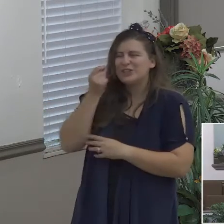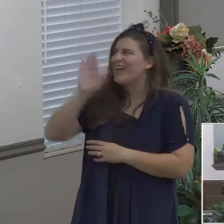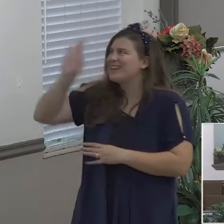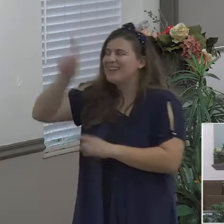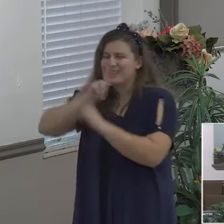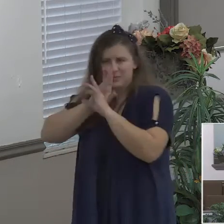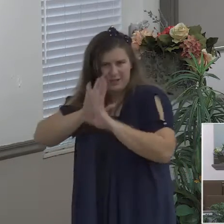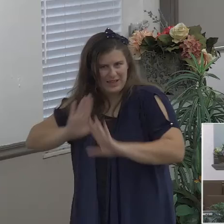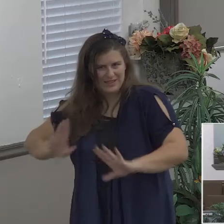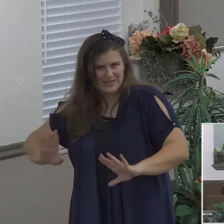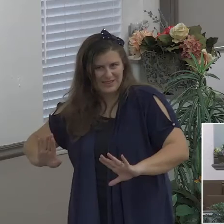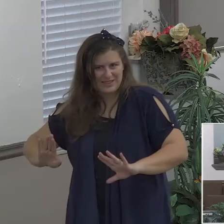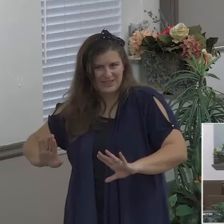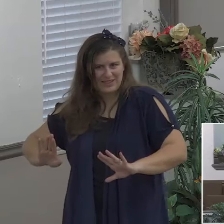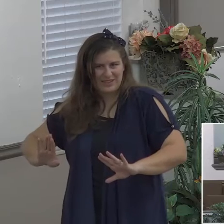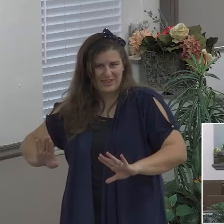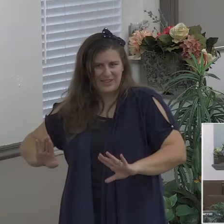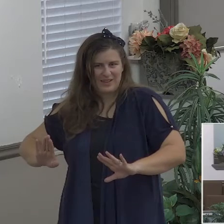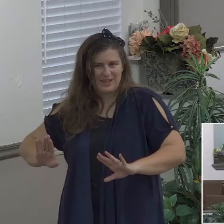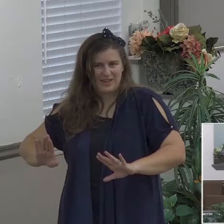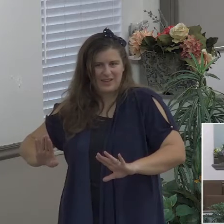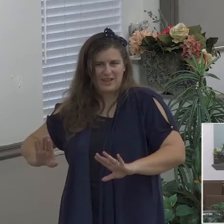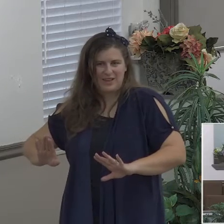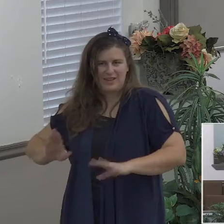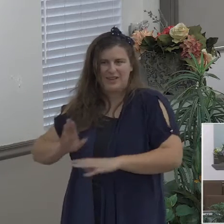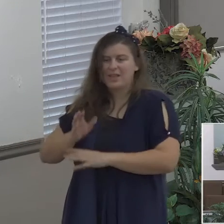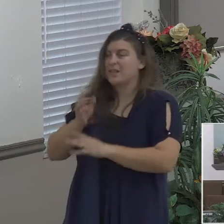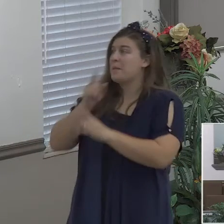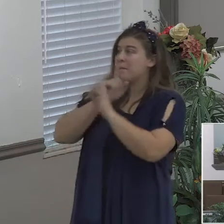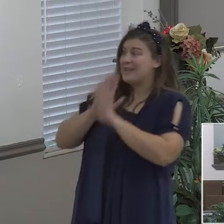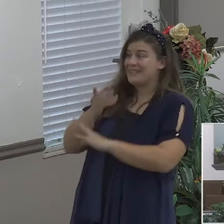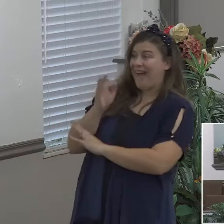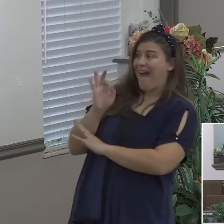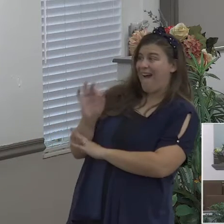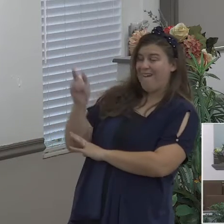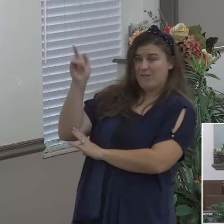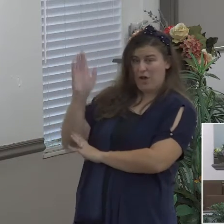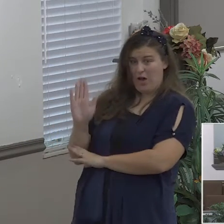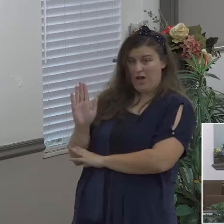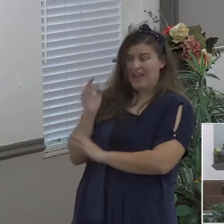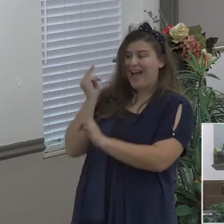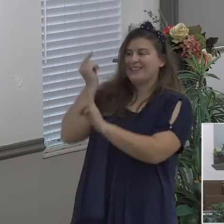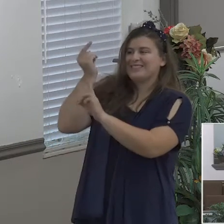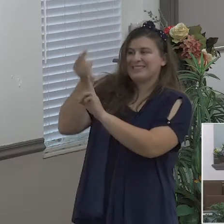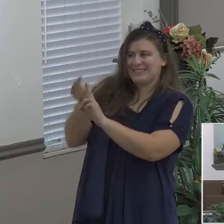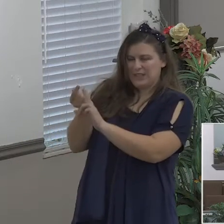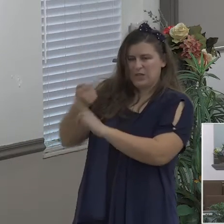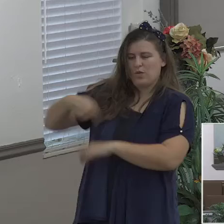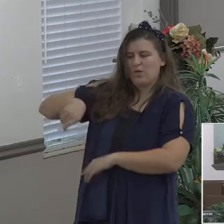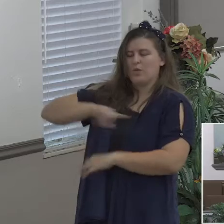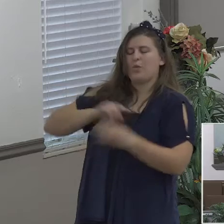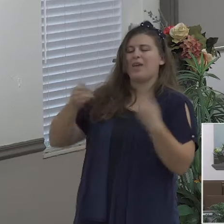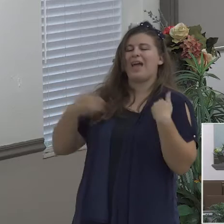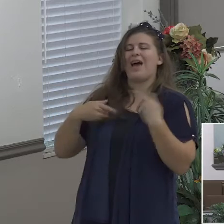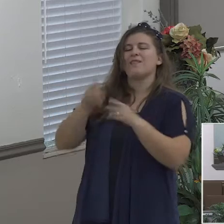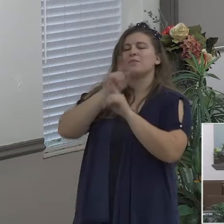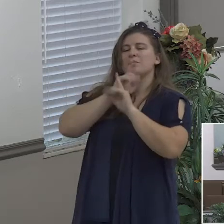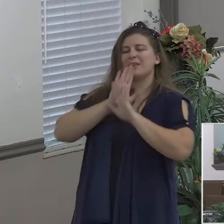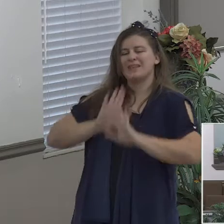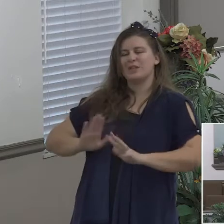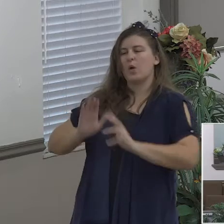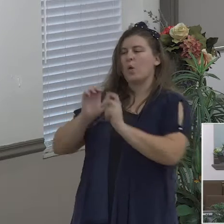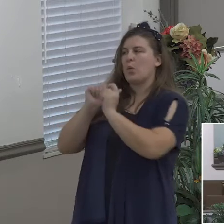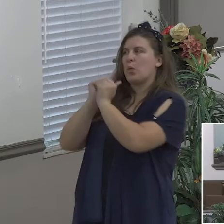God until we have peace with God I'm sorry to tell you this